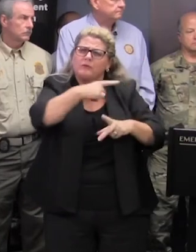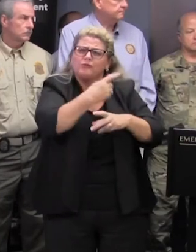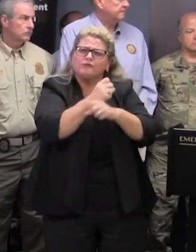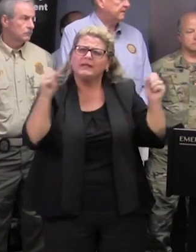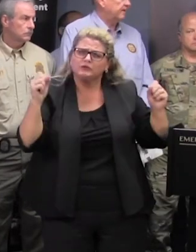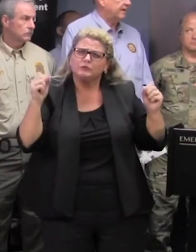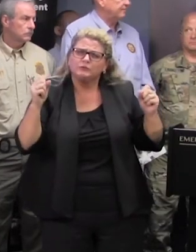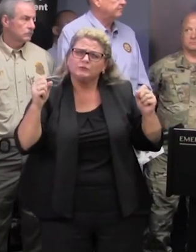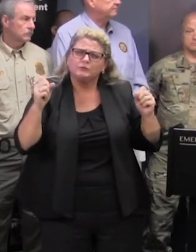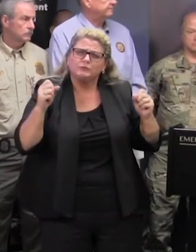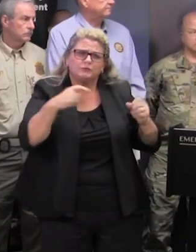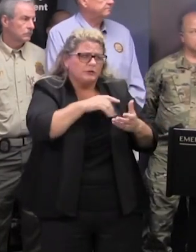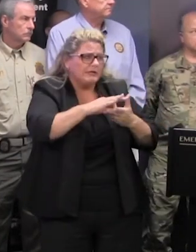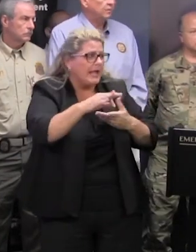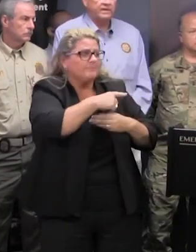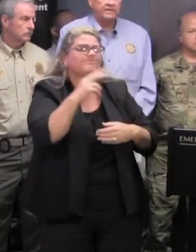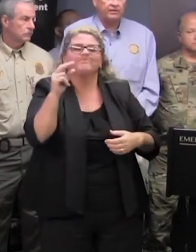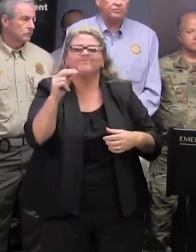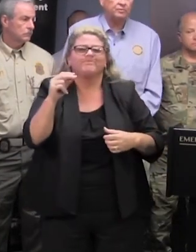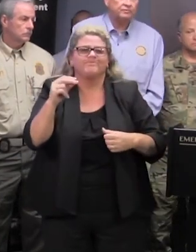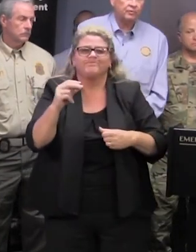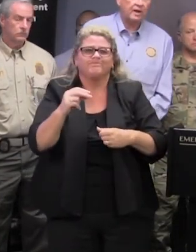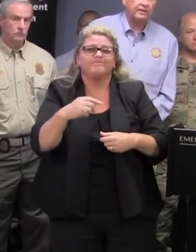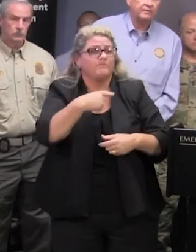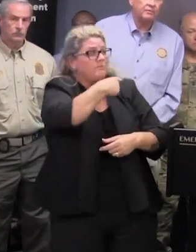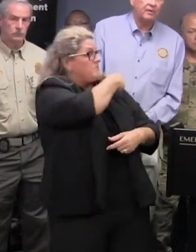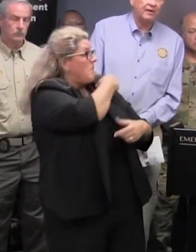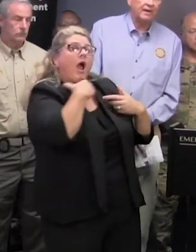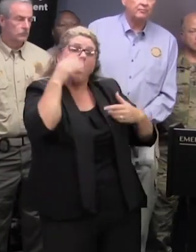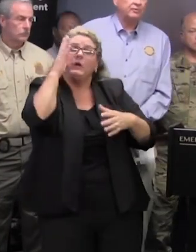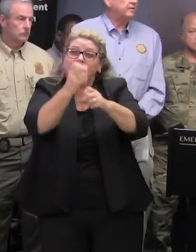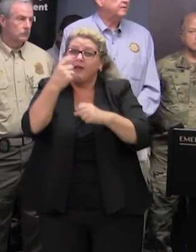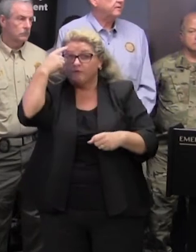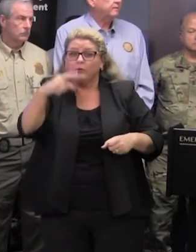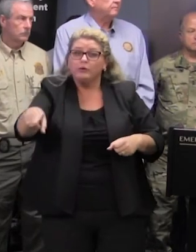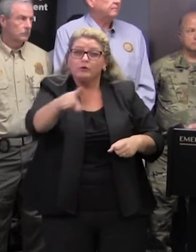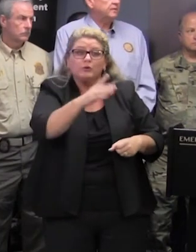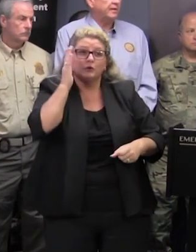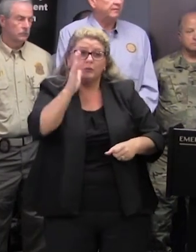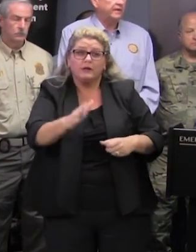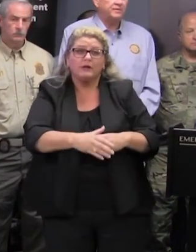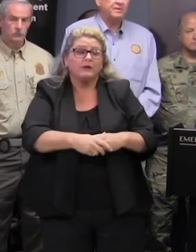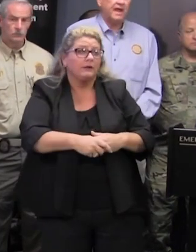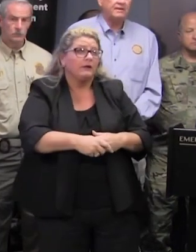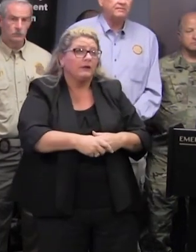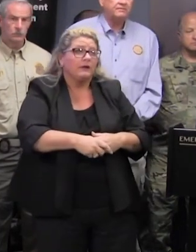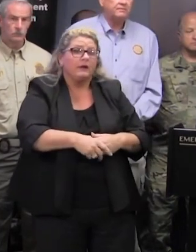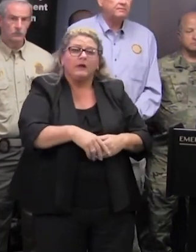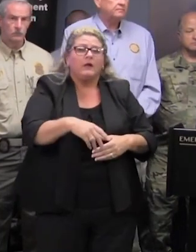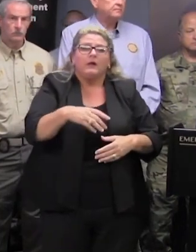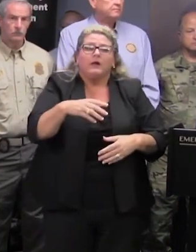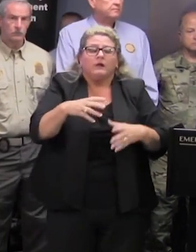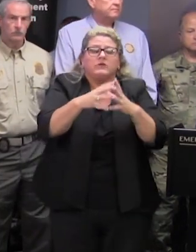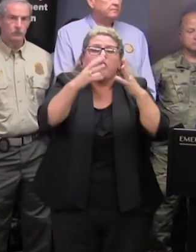tallies no no no we didn't get those numbers for you i'll get them for you i don't have there's it's been a very active active